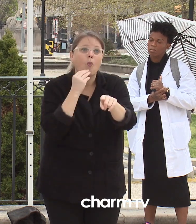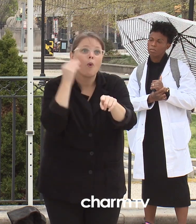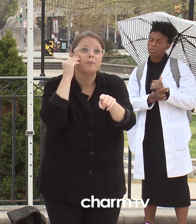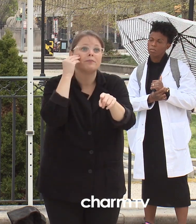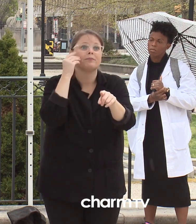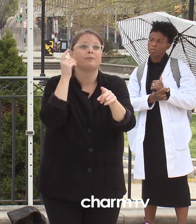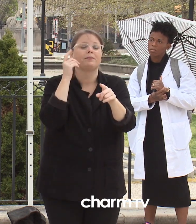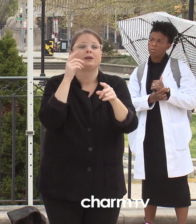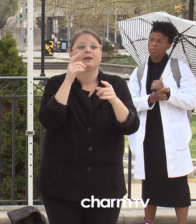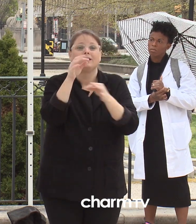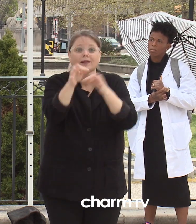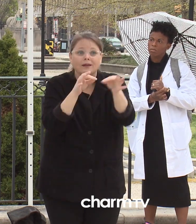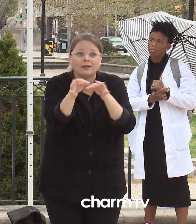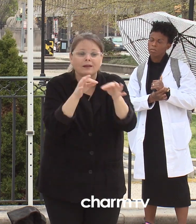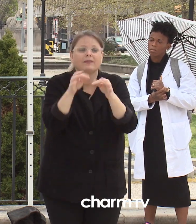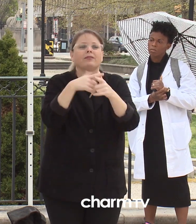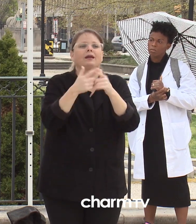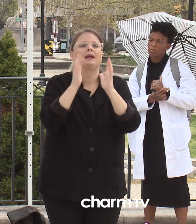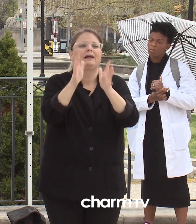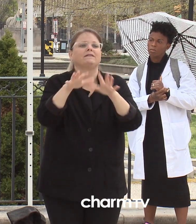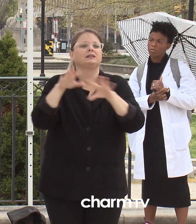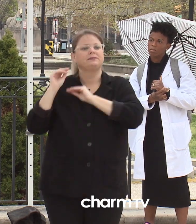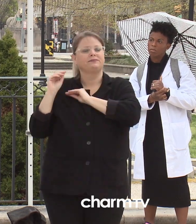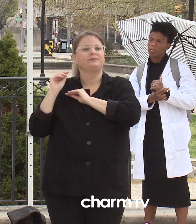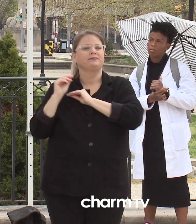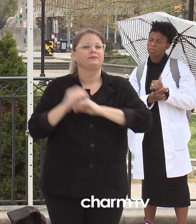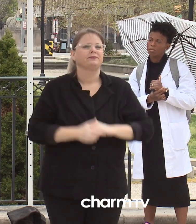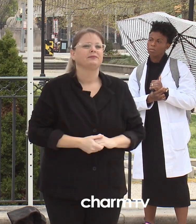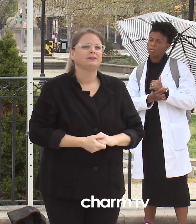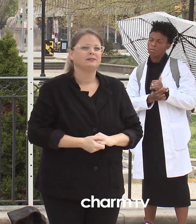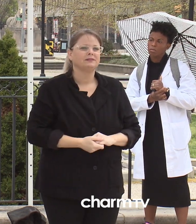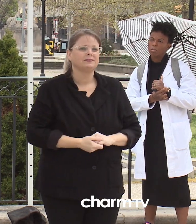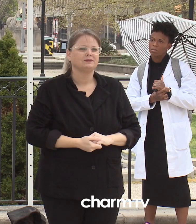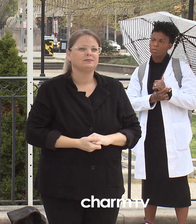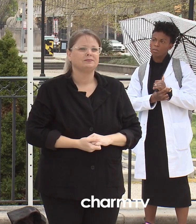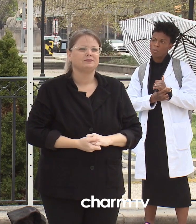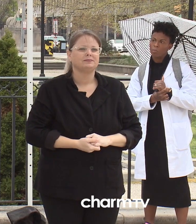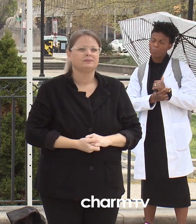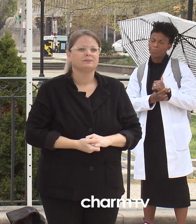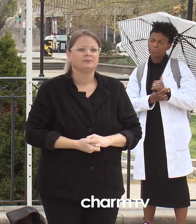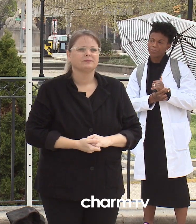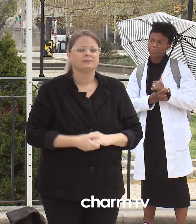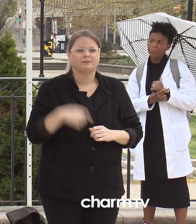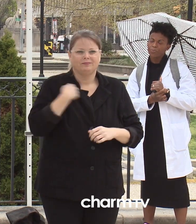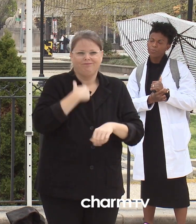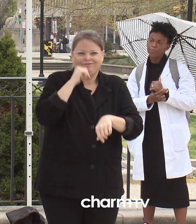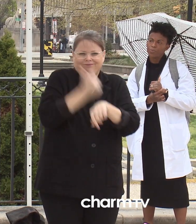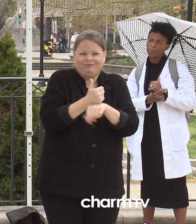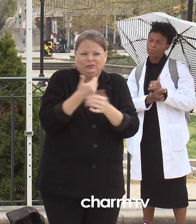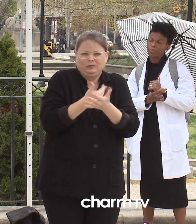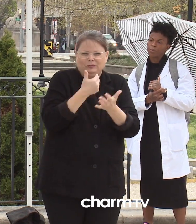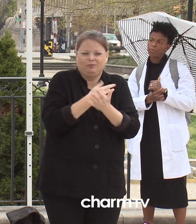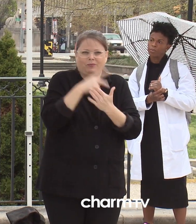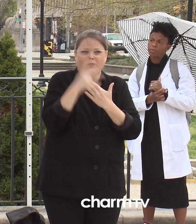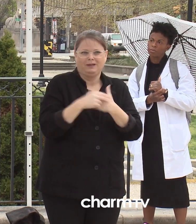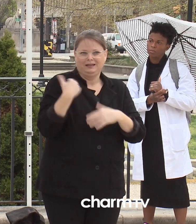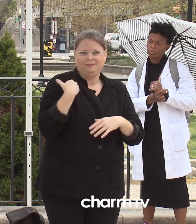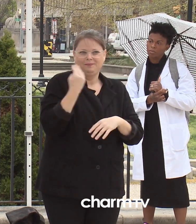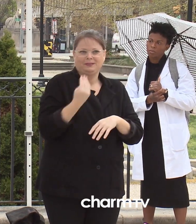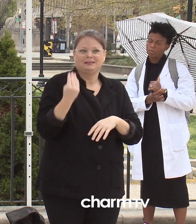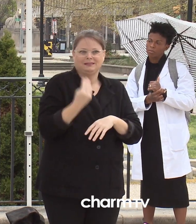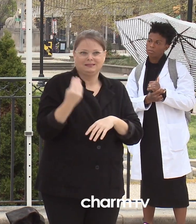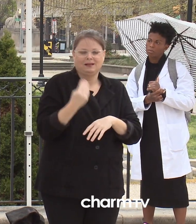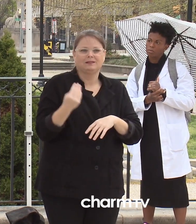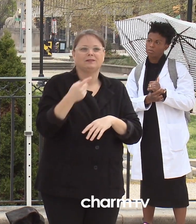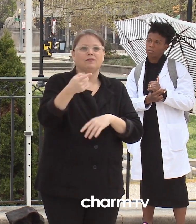Finally, we also started our commercial surge program on Monday. In response to the anticipated increase in call volume, we were